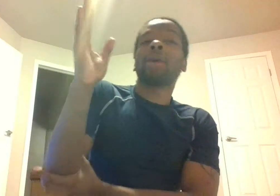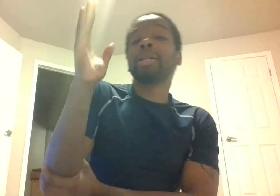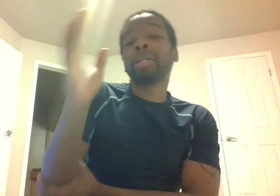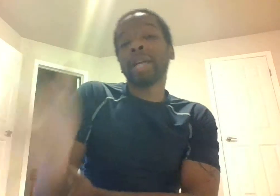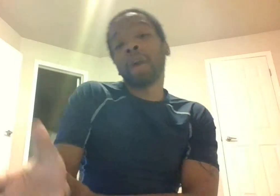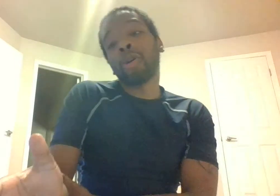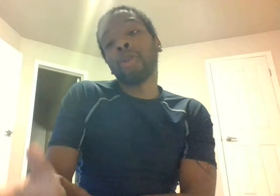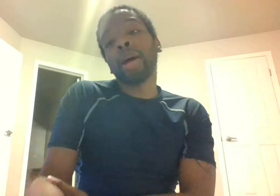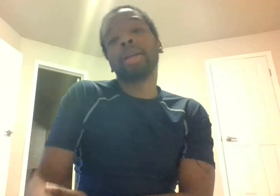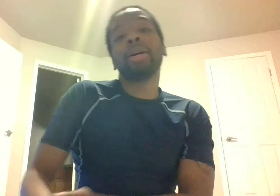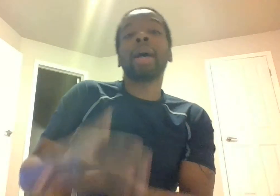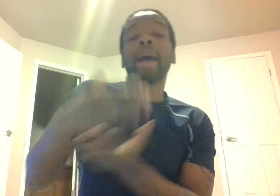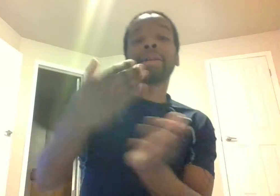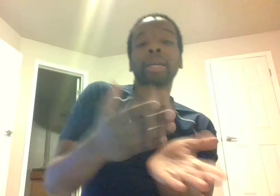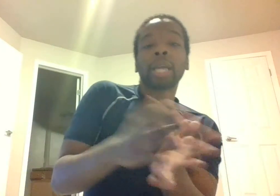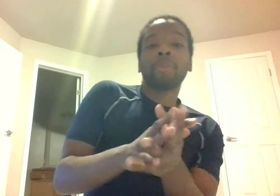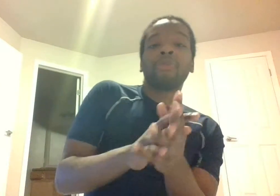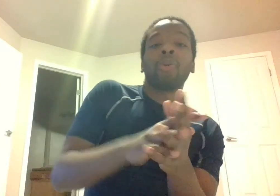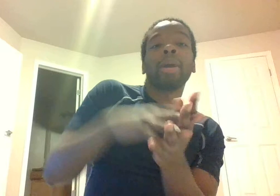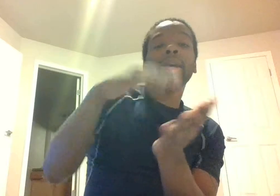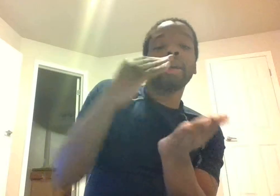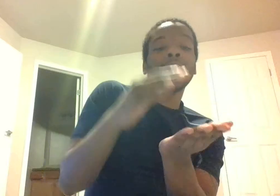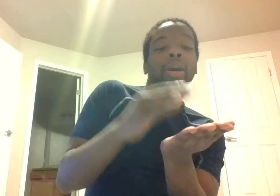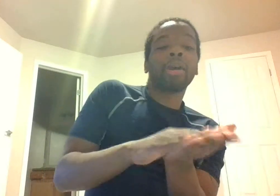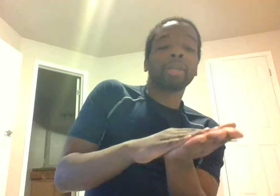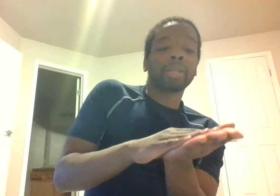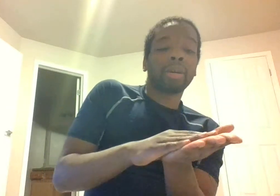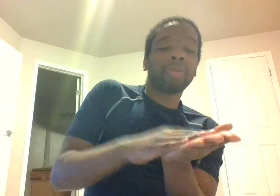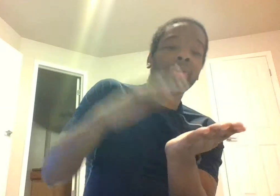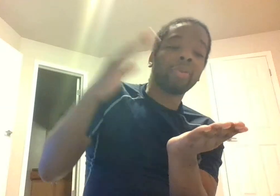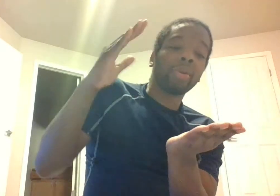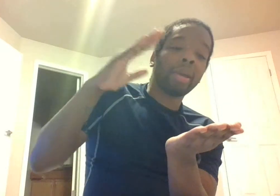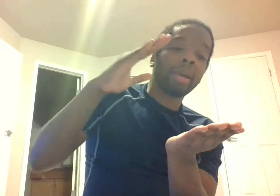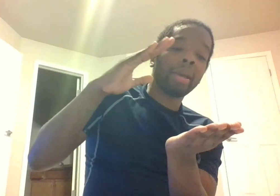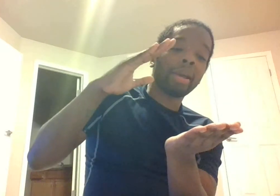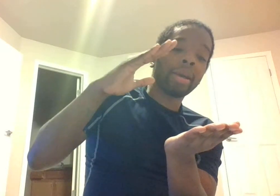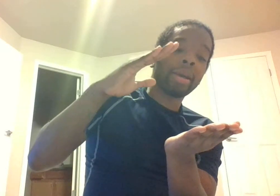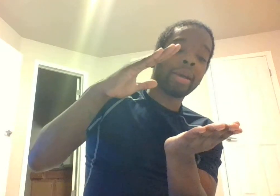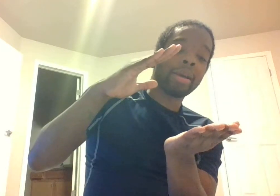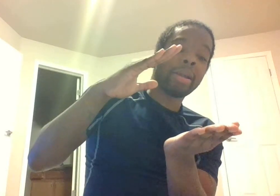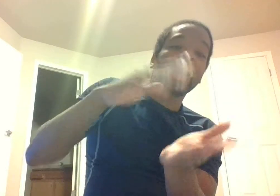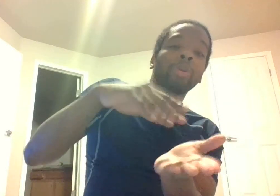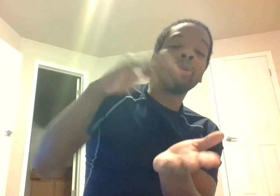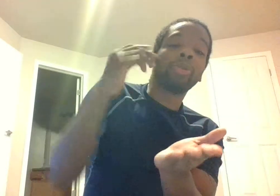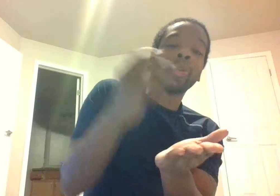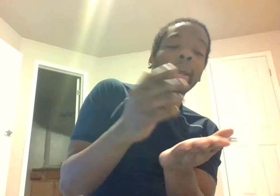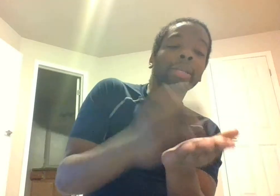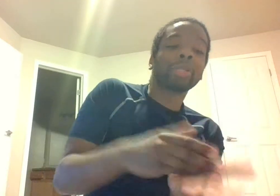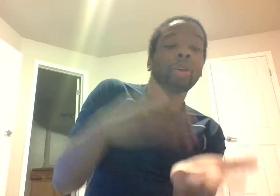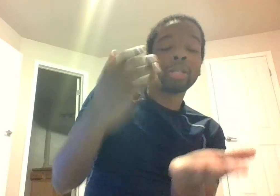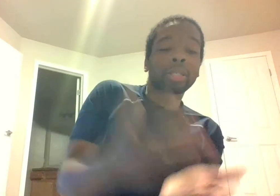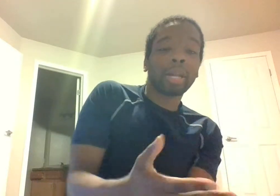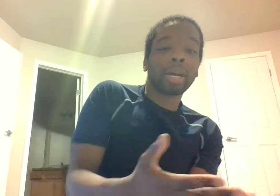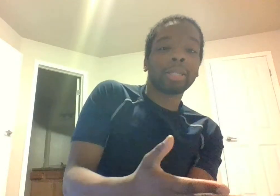here's the downfall that as I've stated before it eat all the stuff and it will do three things turn into sludge